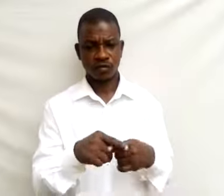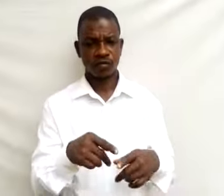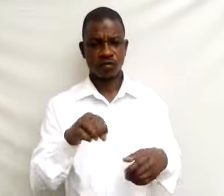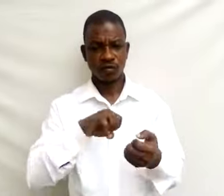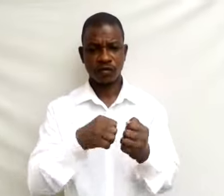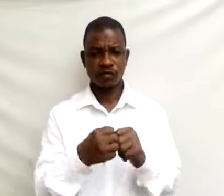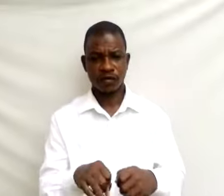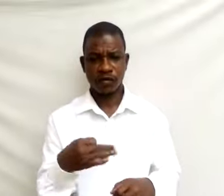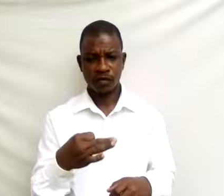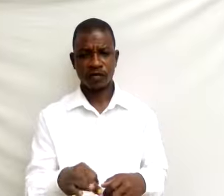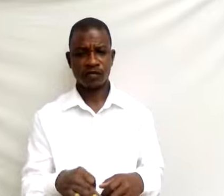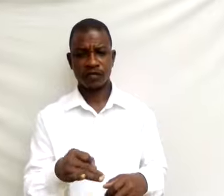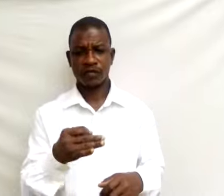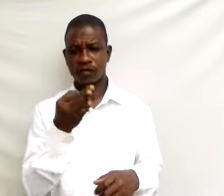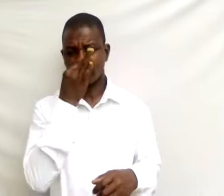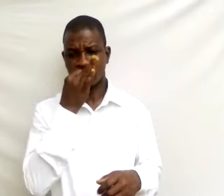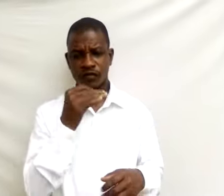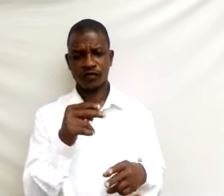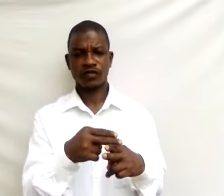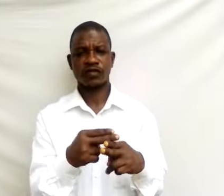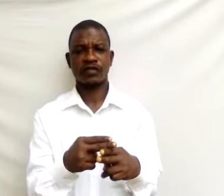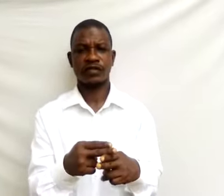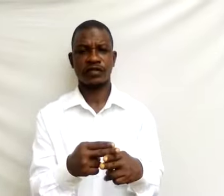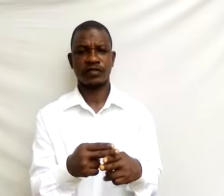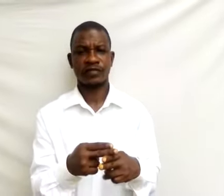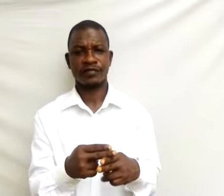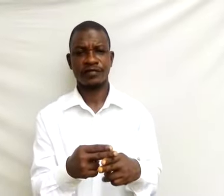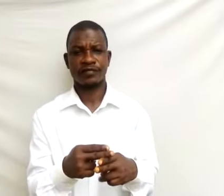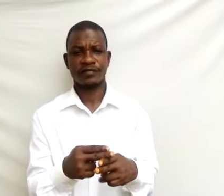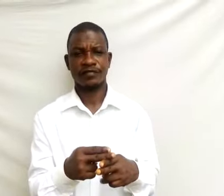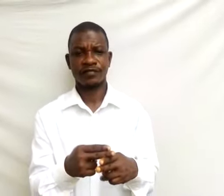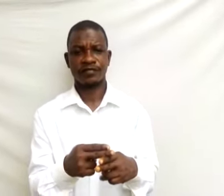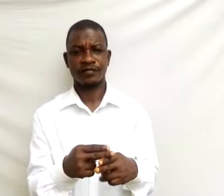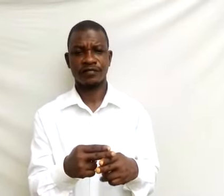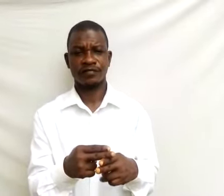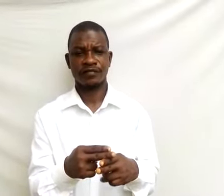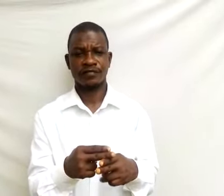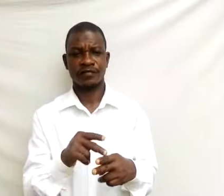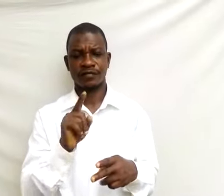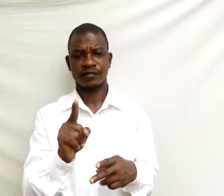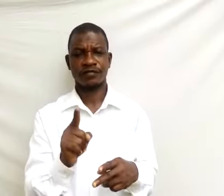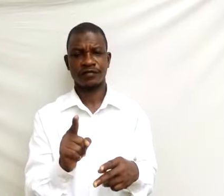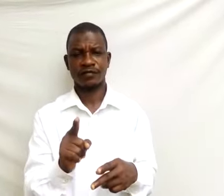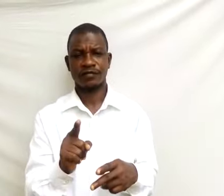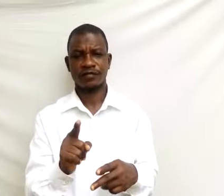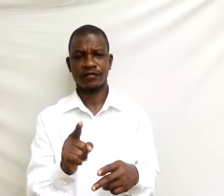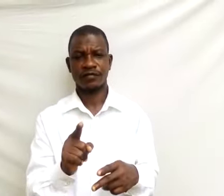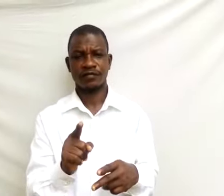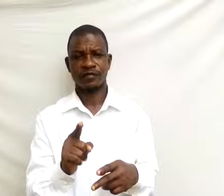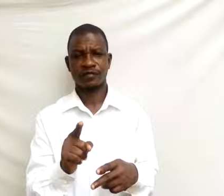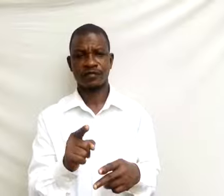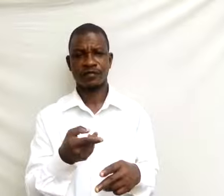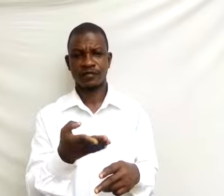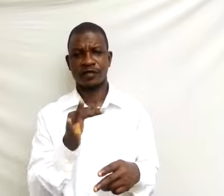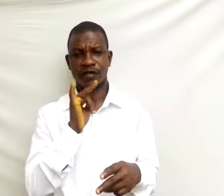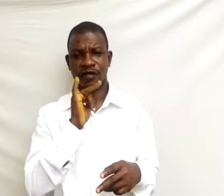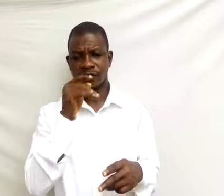of food shortage? 1. There is need to reduce